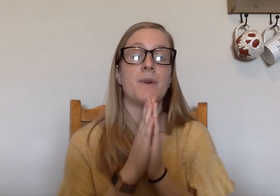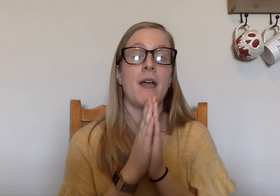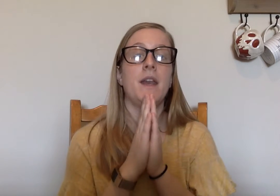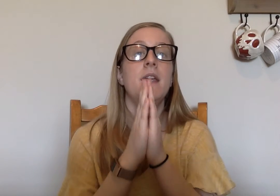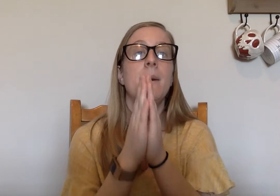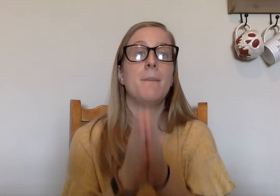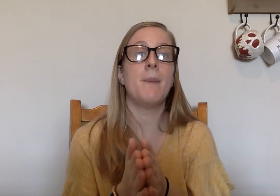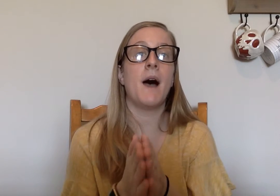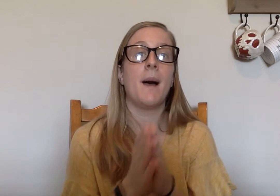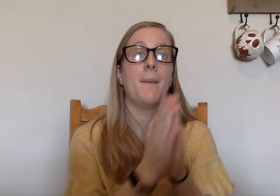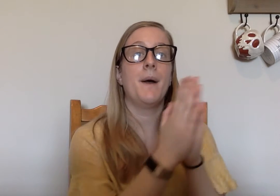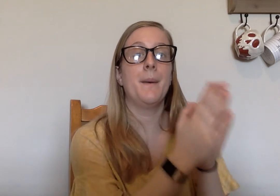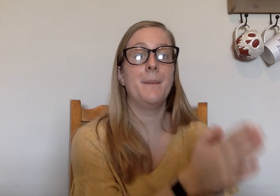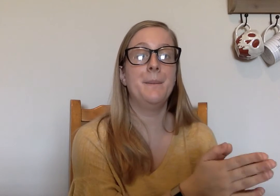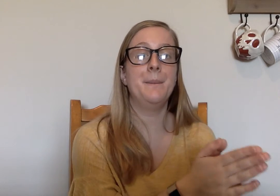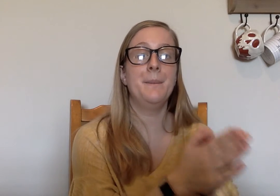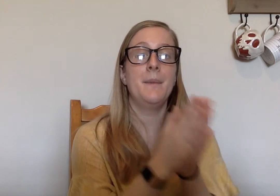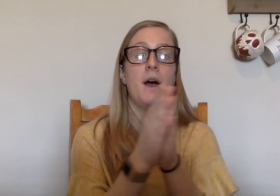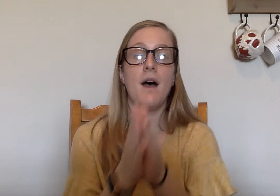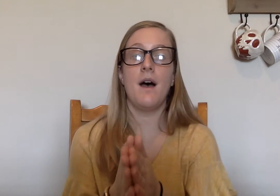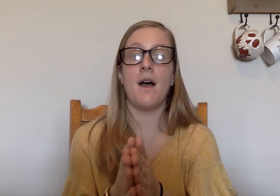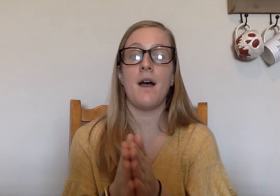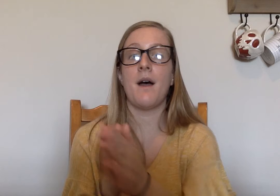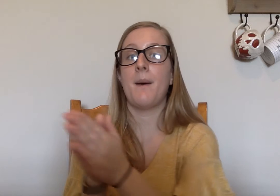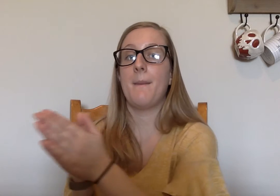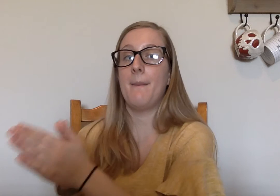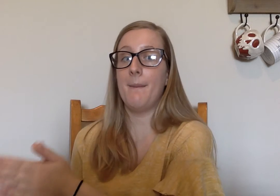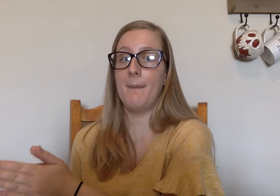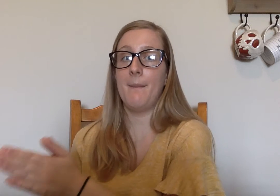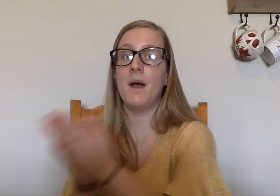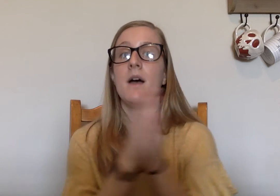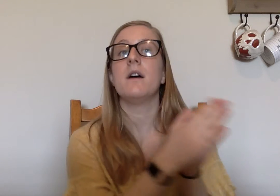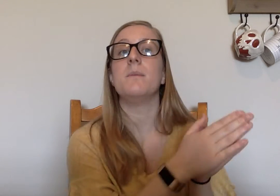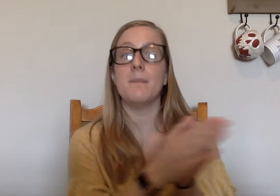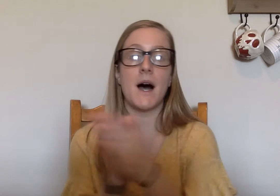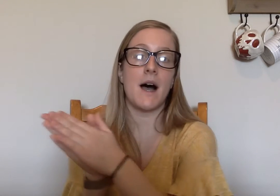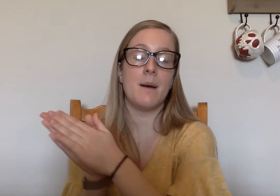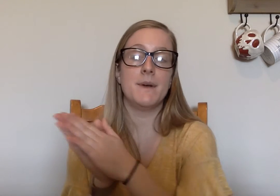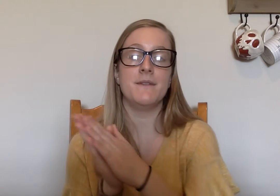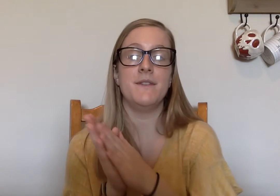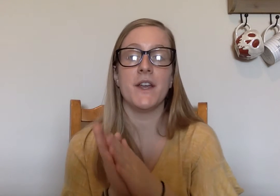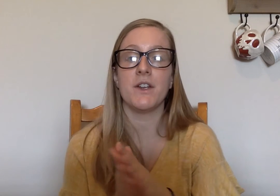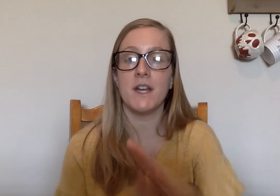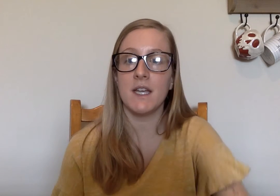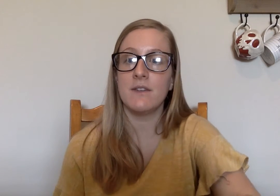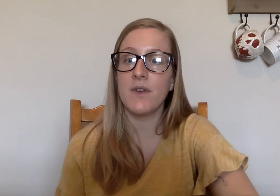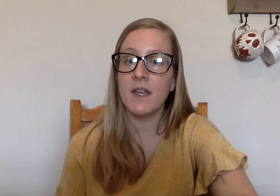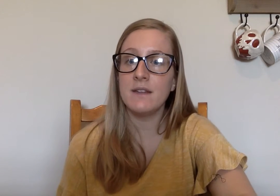Ready? Mom. Mom. M, A, M. Mom. Very nice, friends.